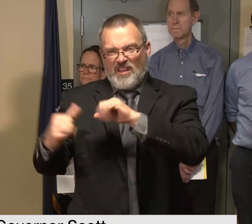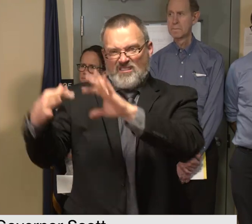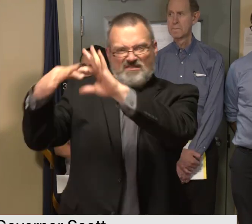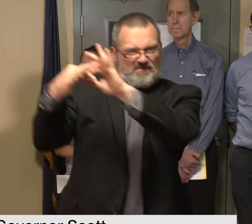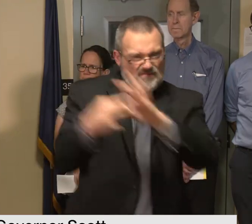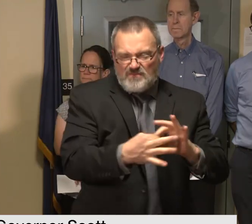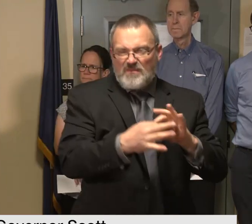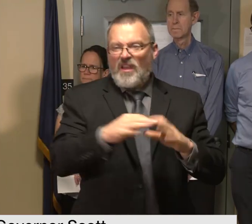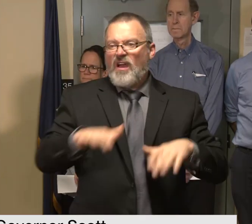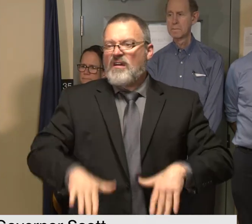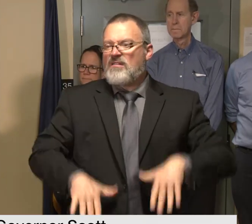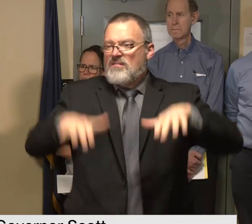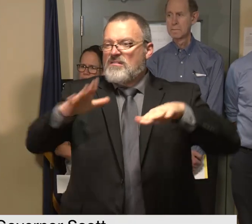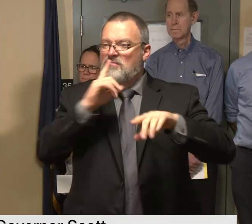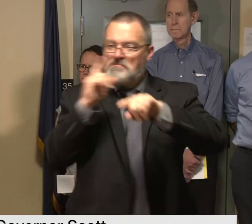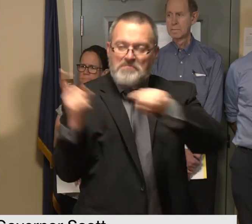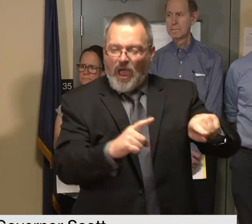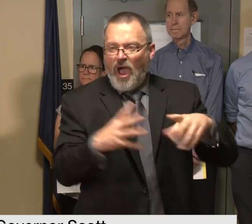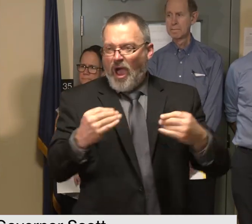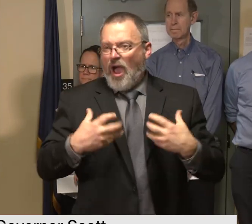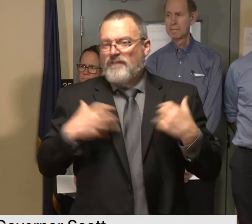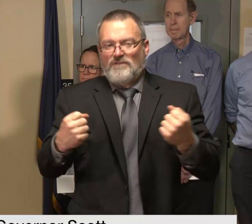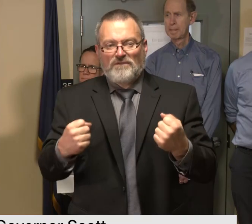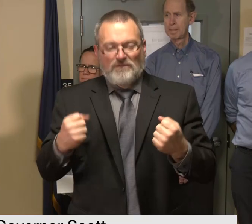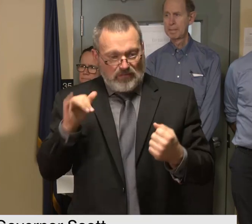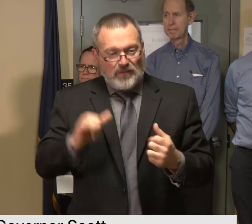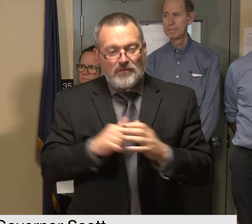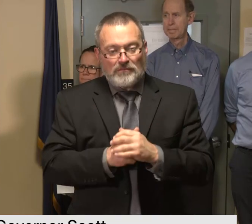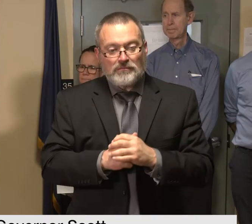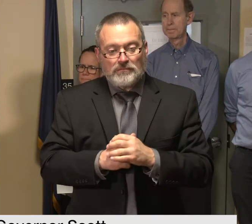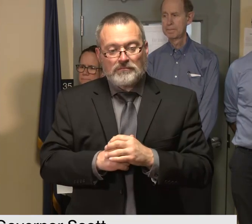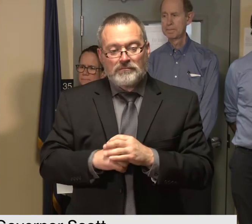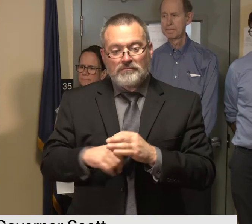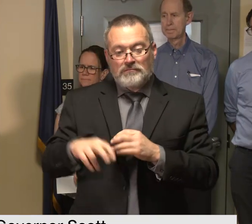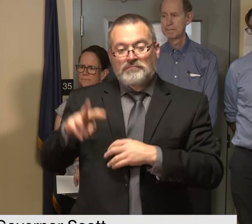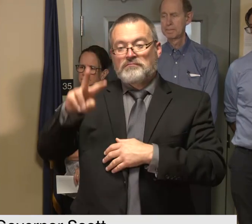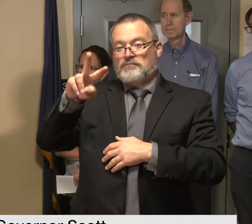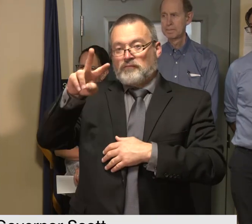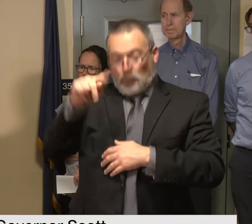online at vermontfloodresponse.org